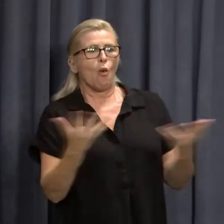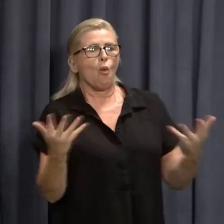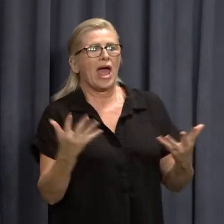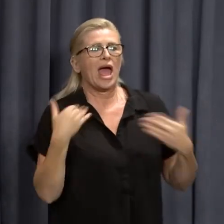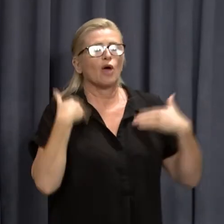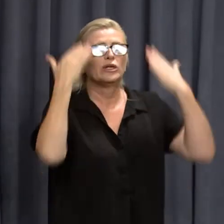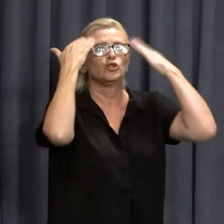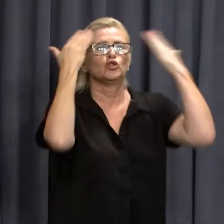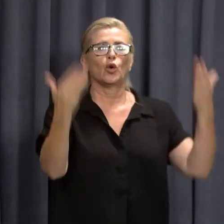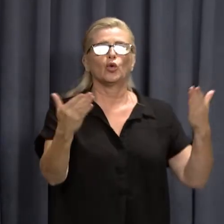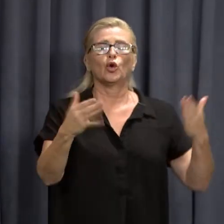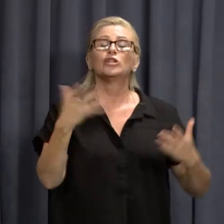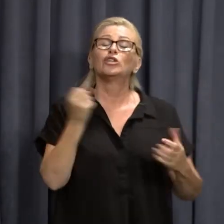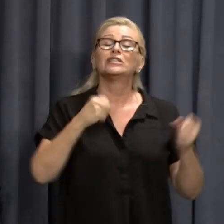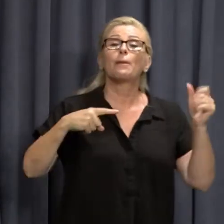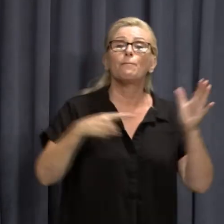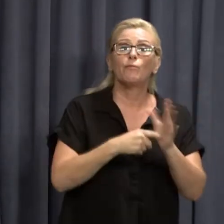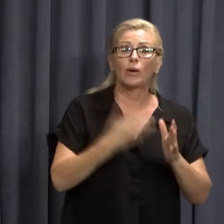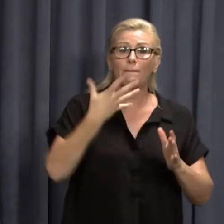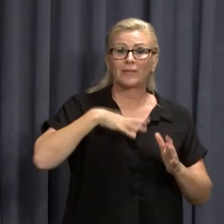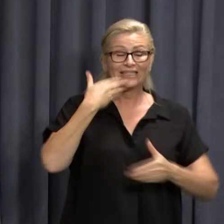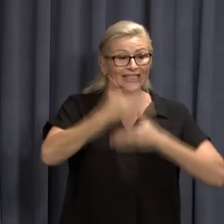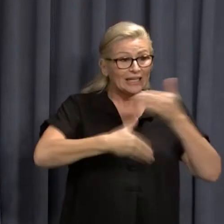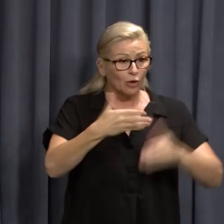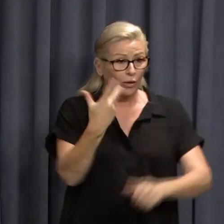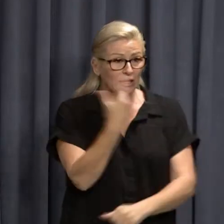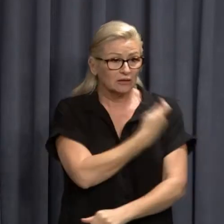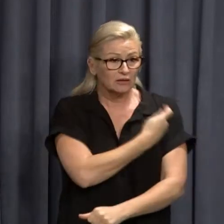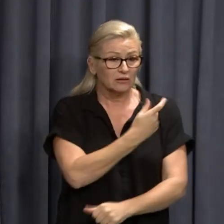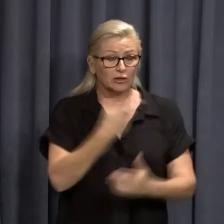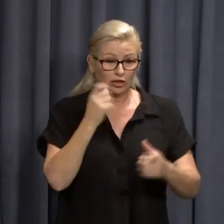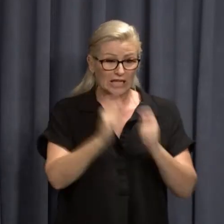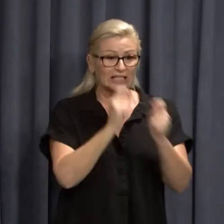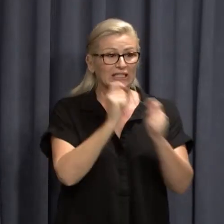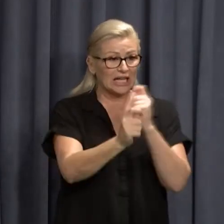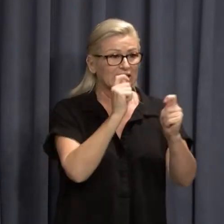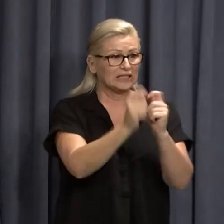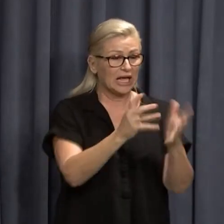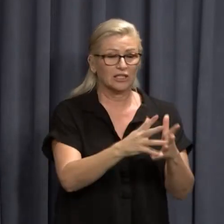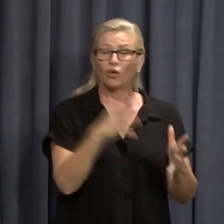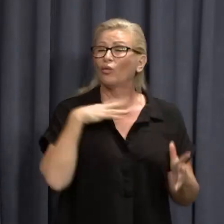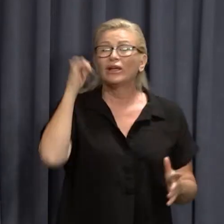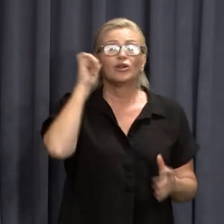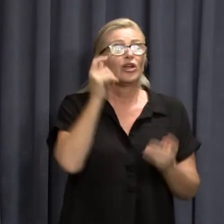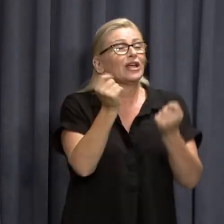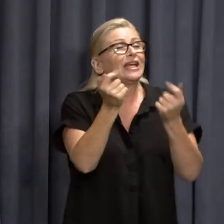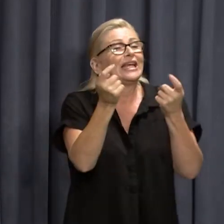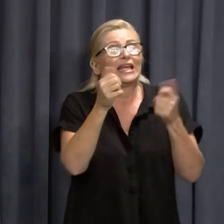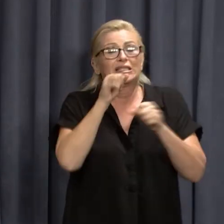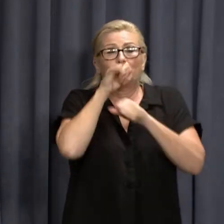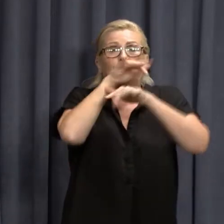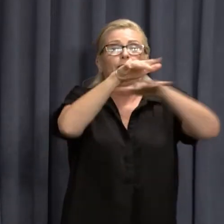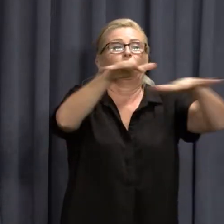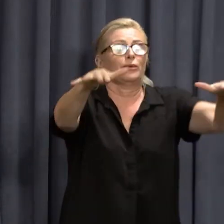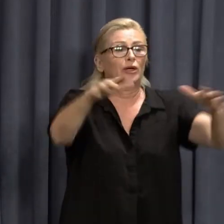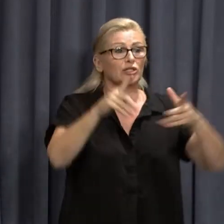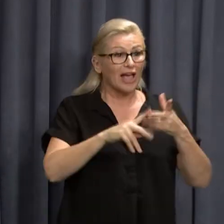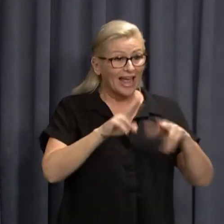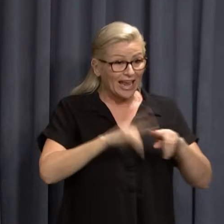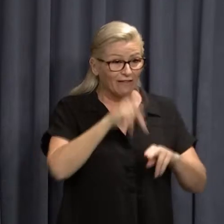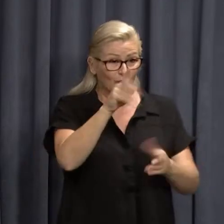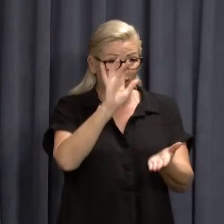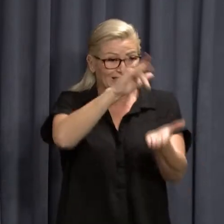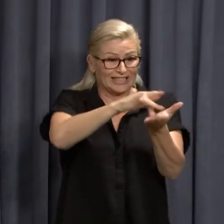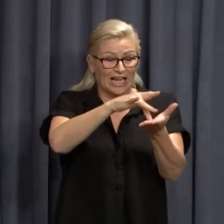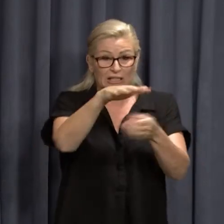high rates of testing up. We know that Omicron is highly transmissible, so if you have been to an exposure site or are symptomatic, get